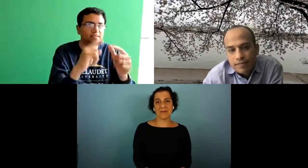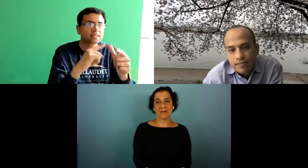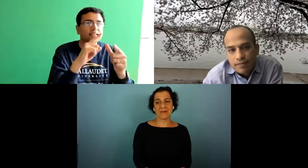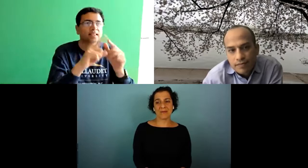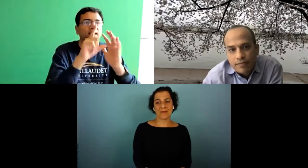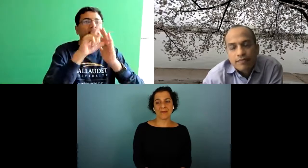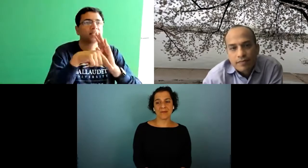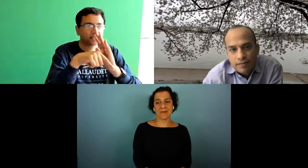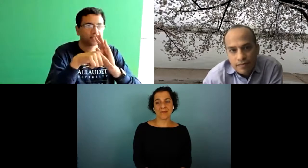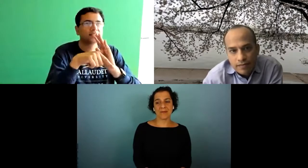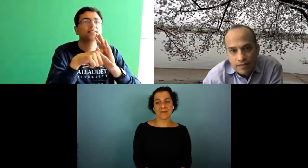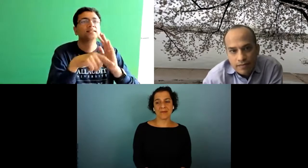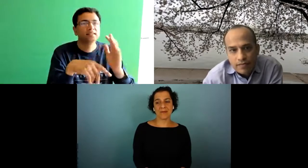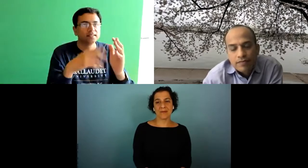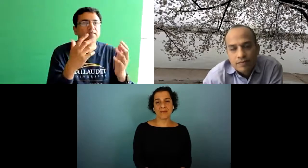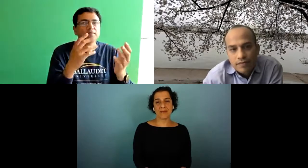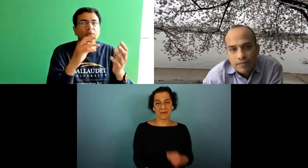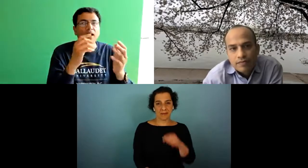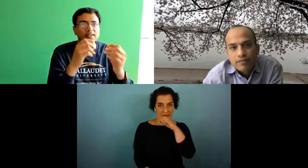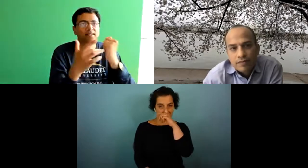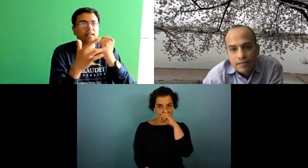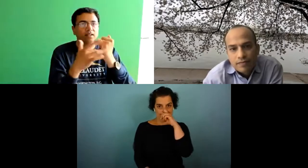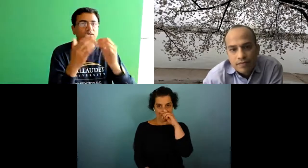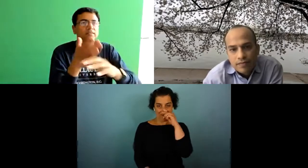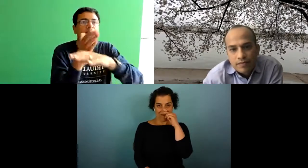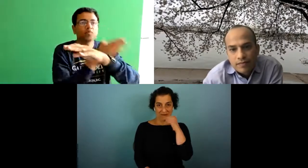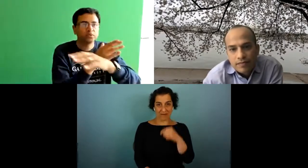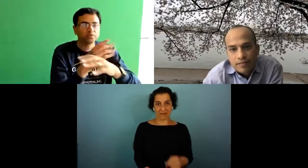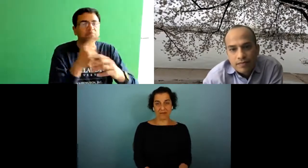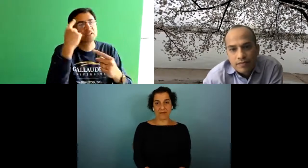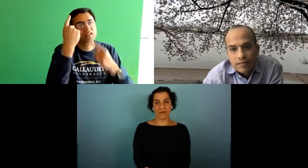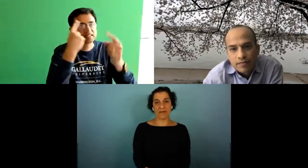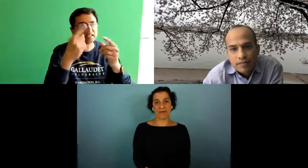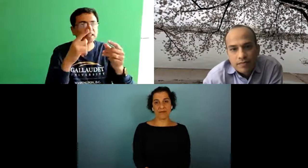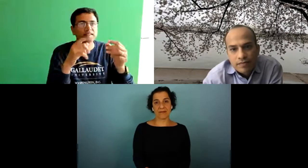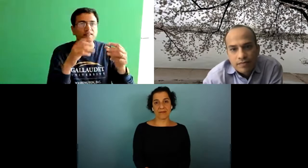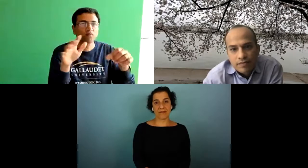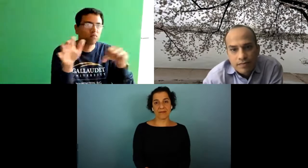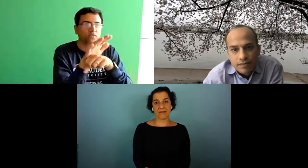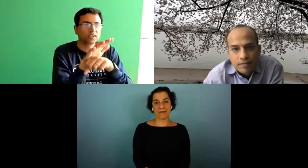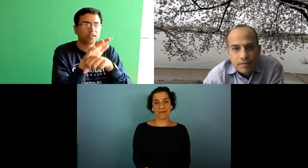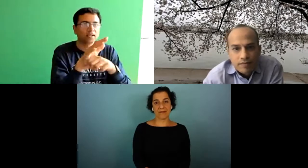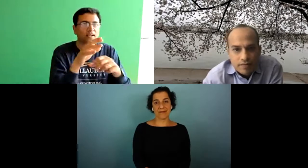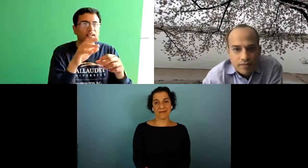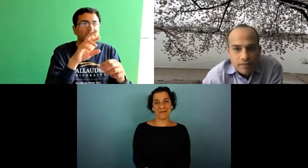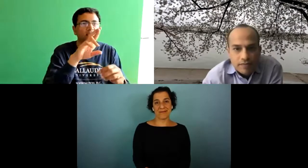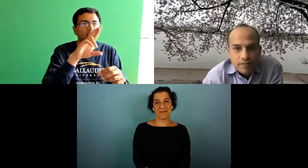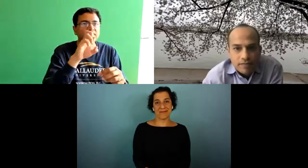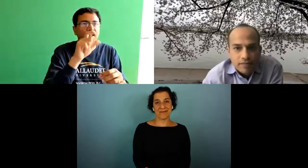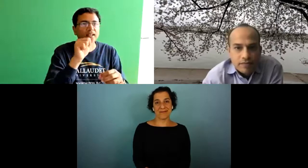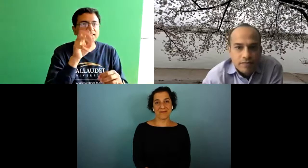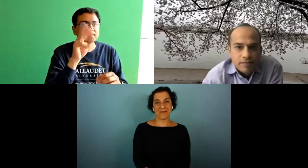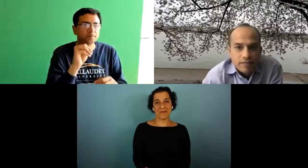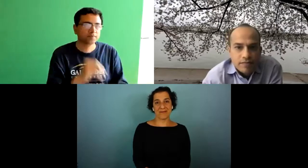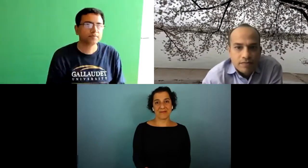given the technical considerations and limitations and then over time as technology improves then